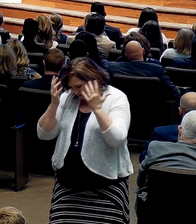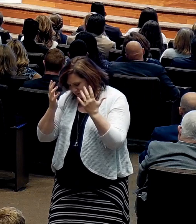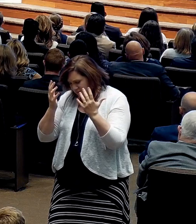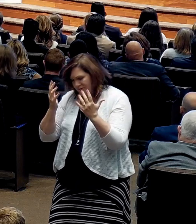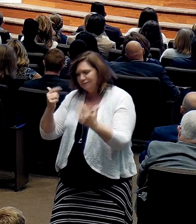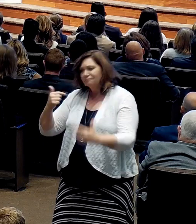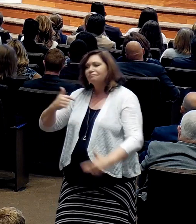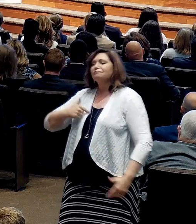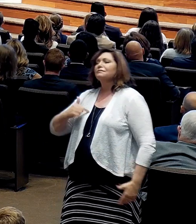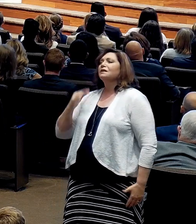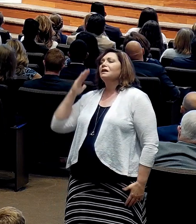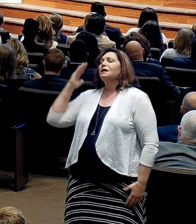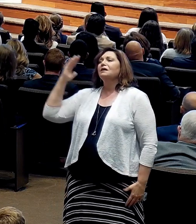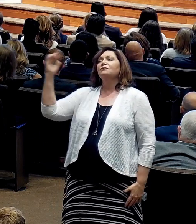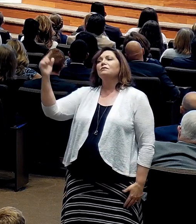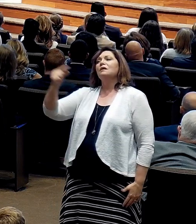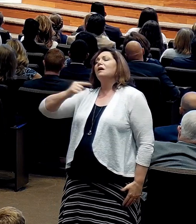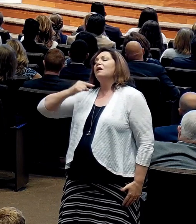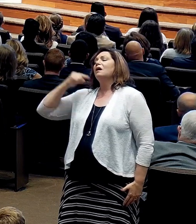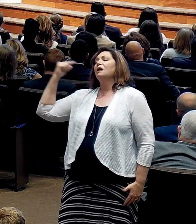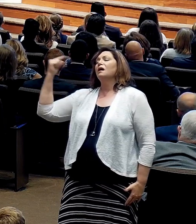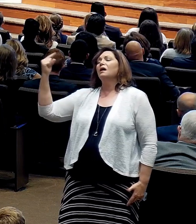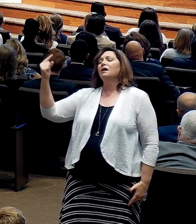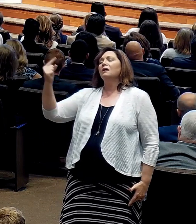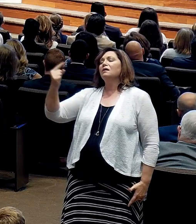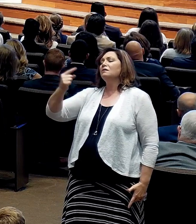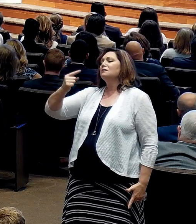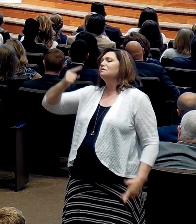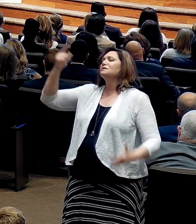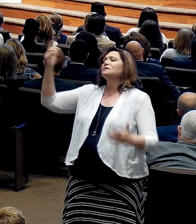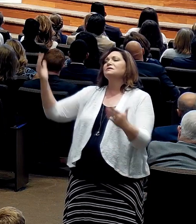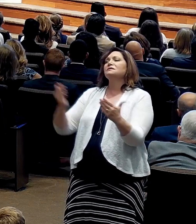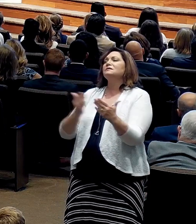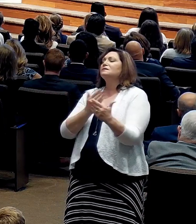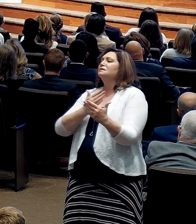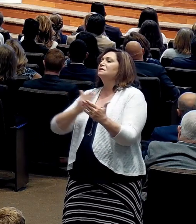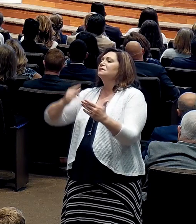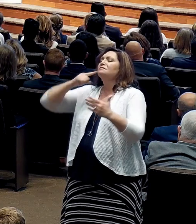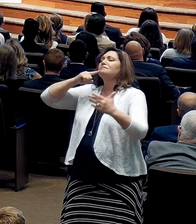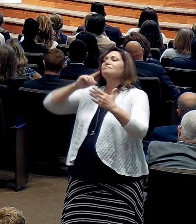of how your love has overwhelmed me.